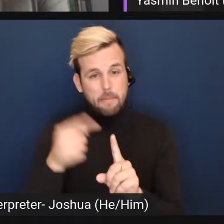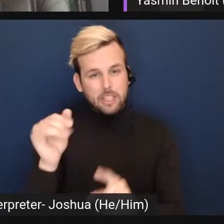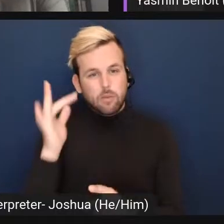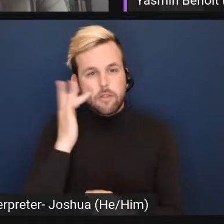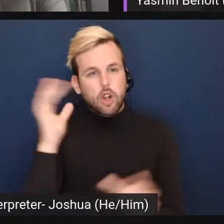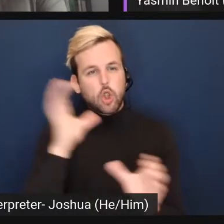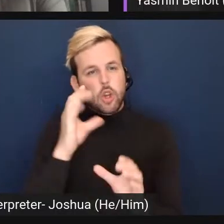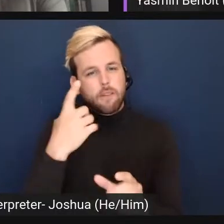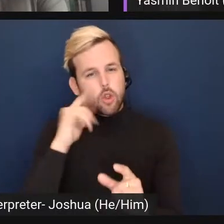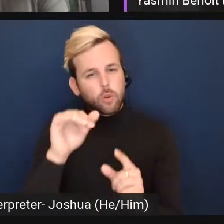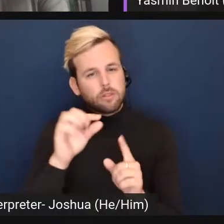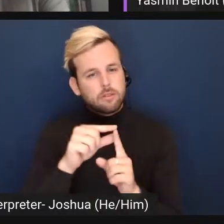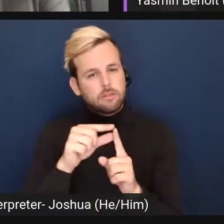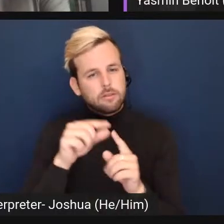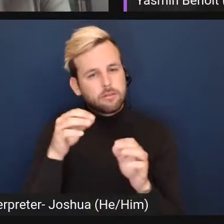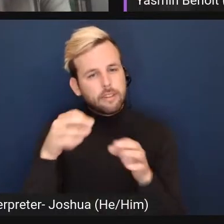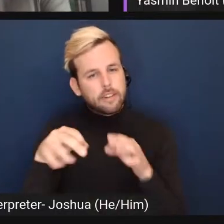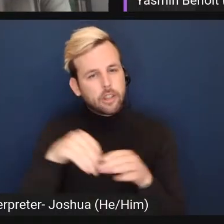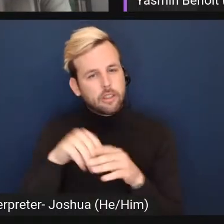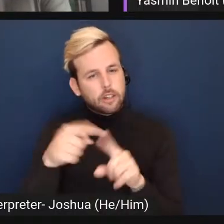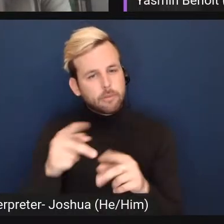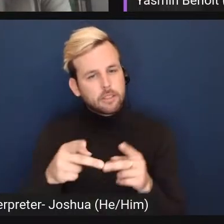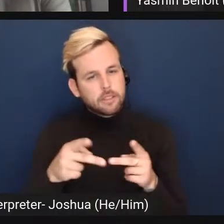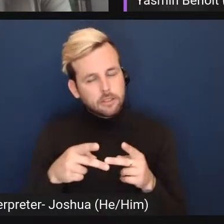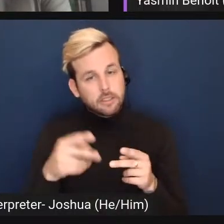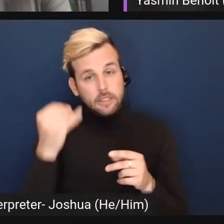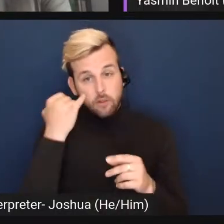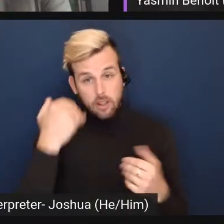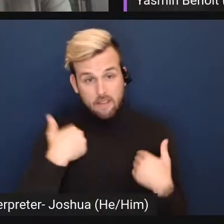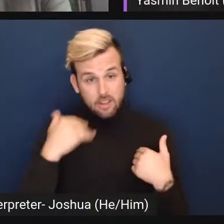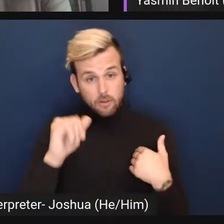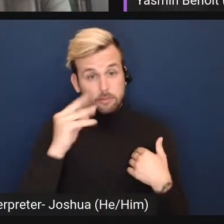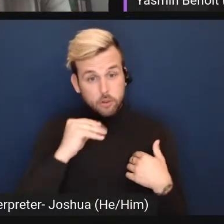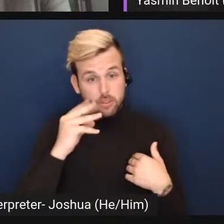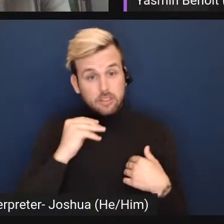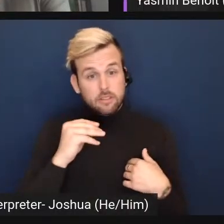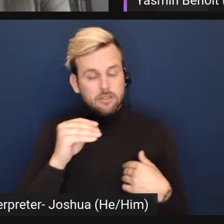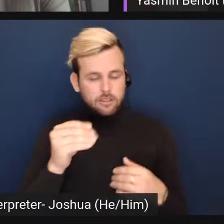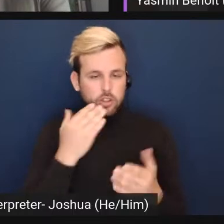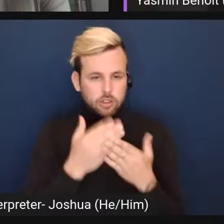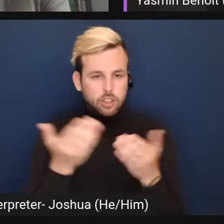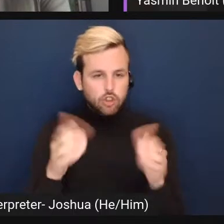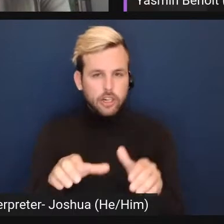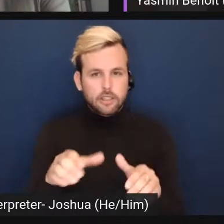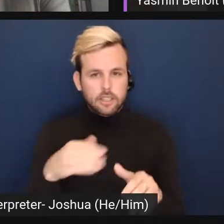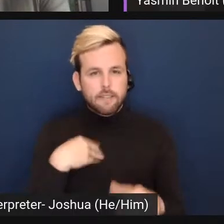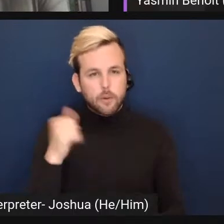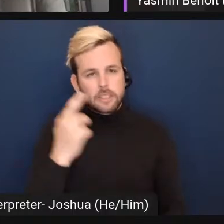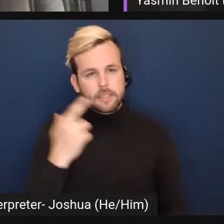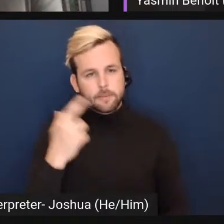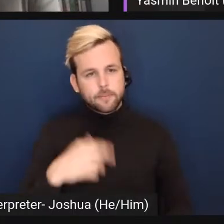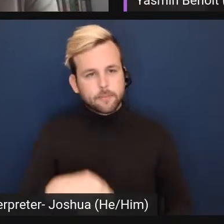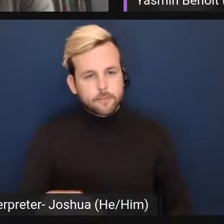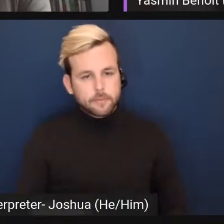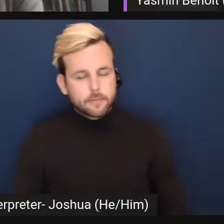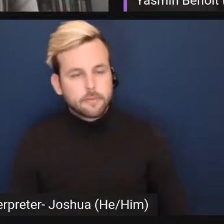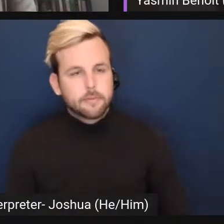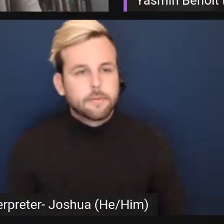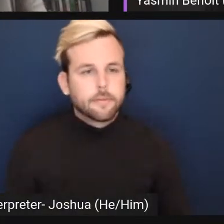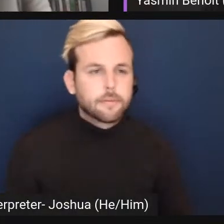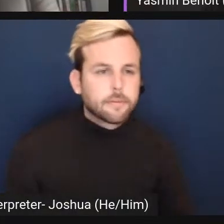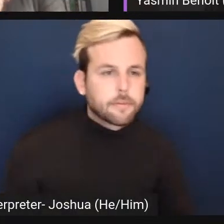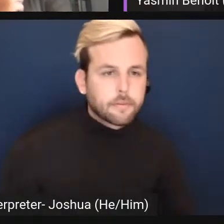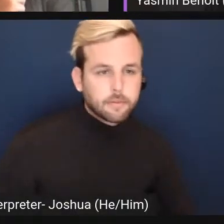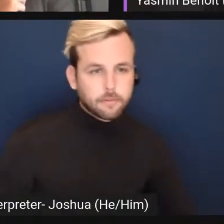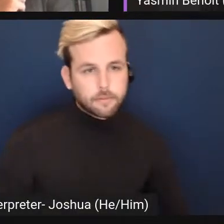looking for those definitions in the first place. And if you're having those experiences and there's a good chance that there is a reason for that. Yeah. And I'll just say